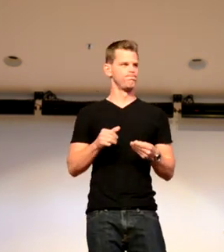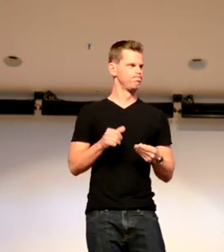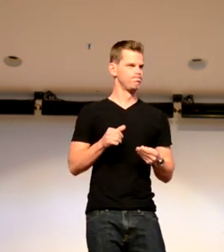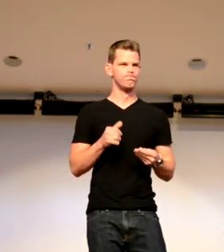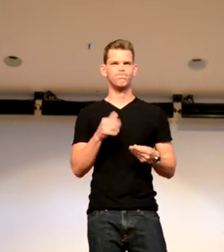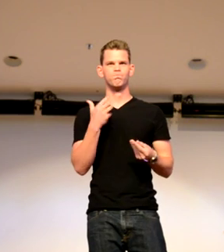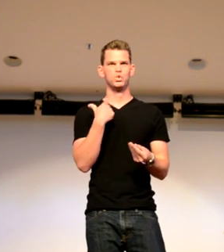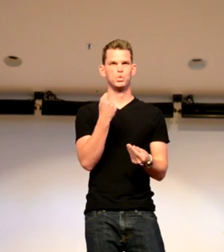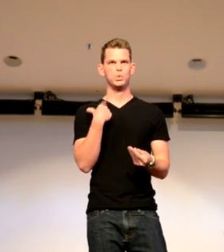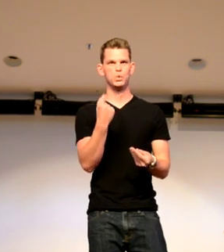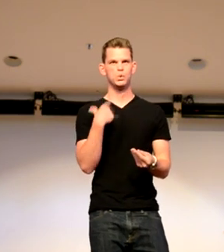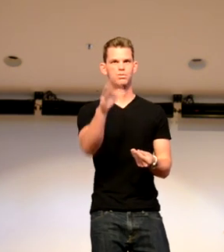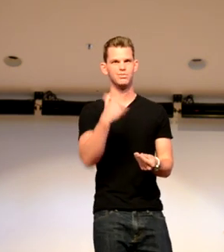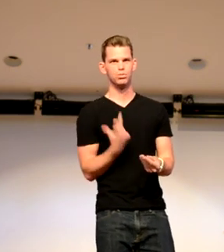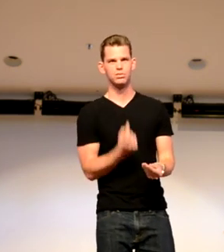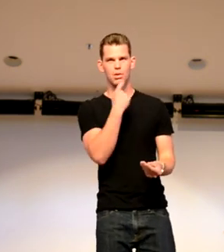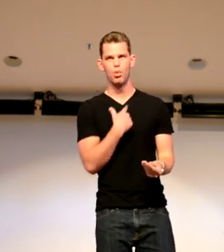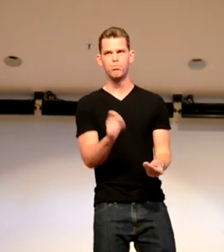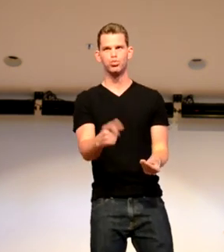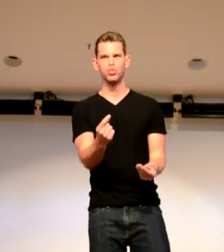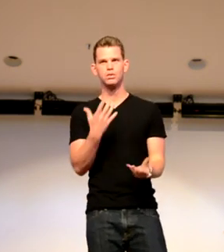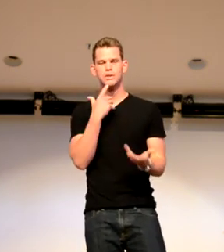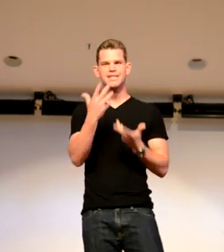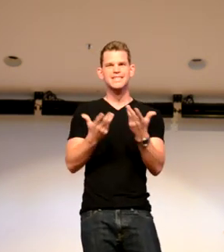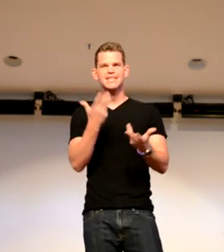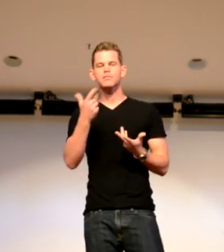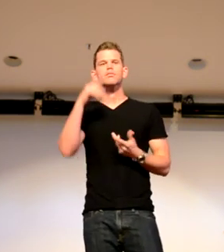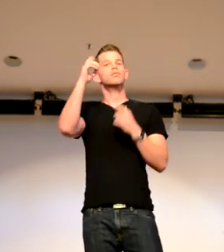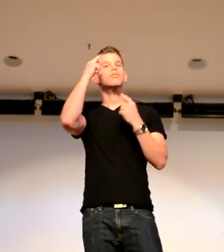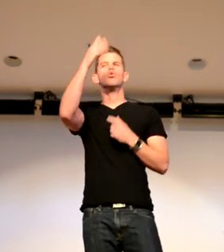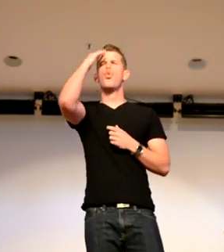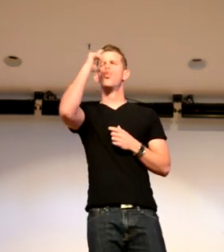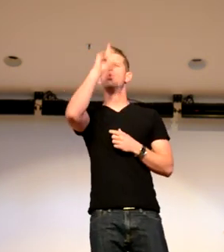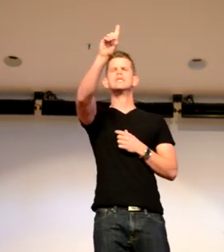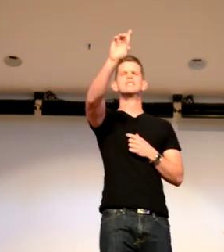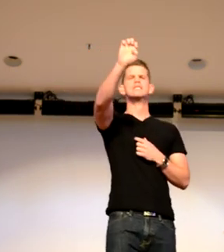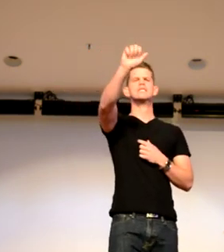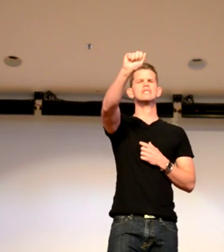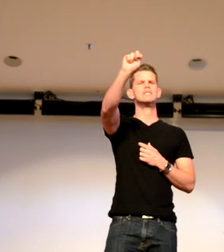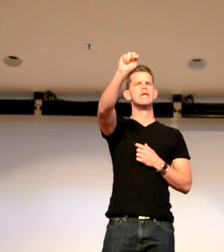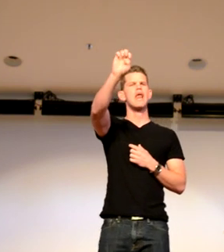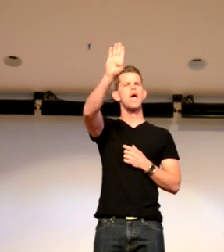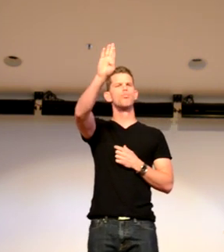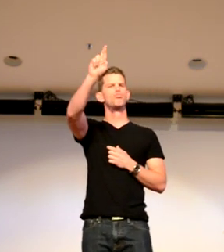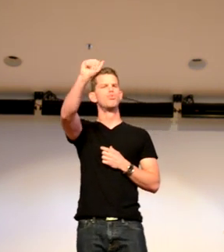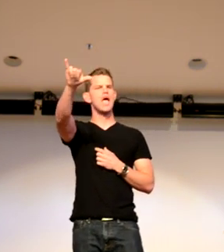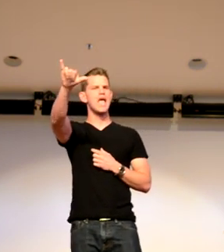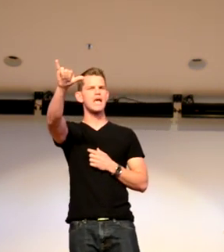crying and things like that. That's what it involved. And I said, what do I do? What am I supposed to do? And do you know who Dean,